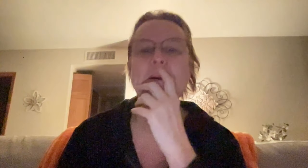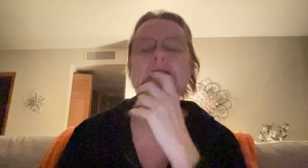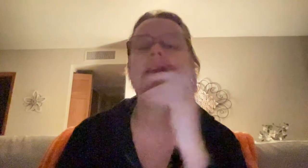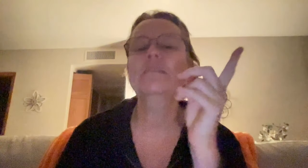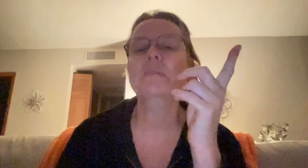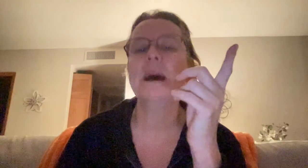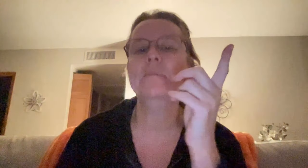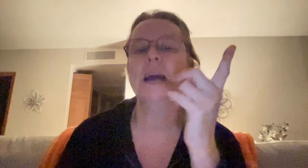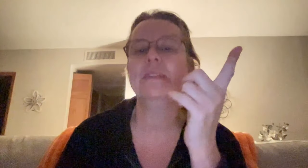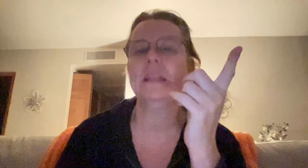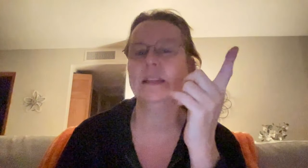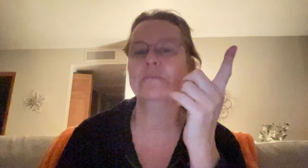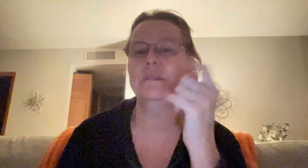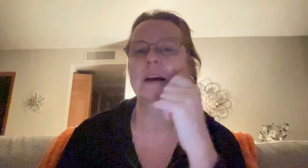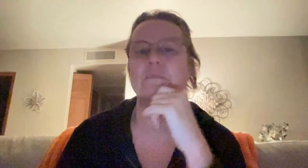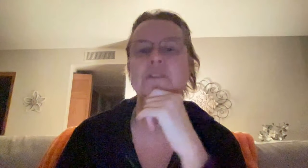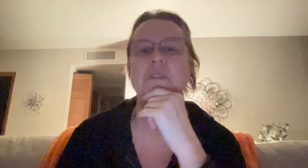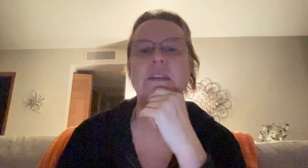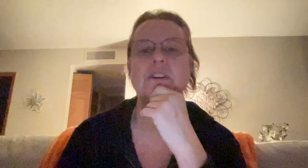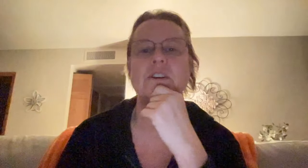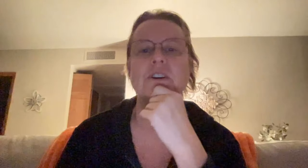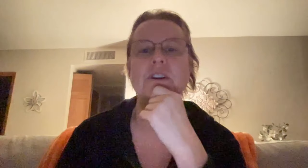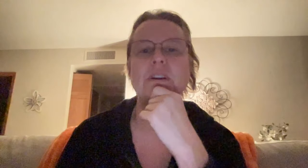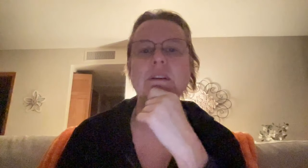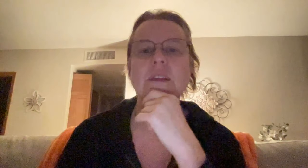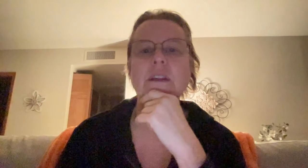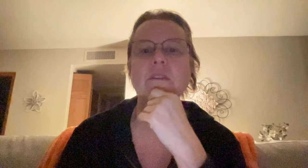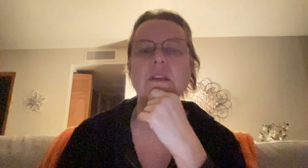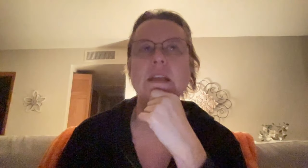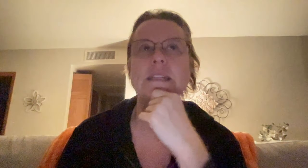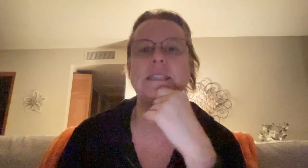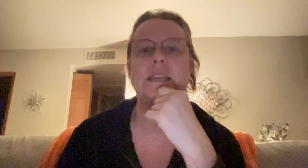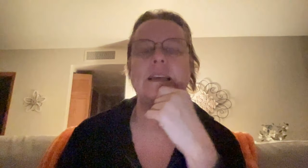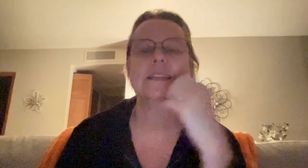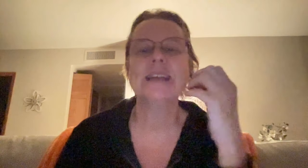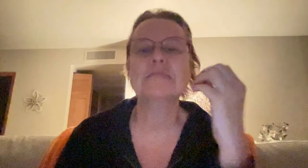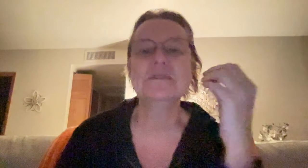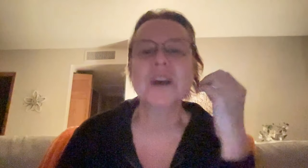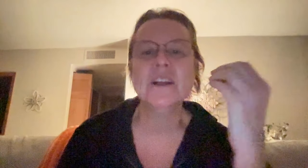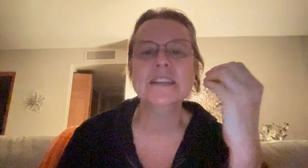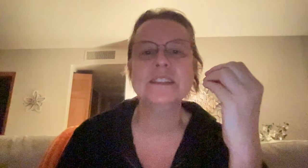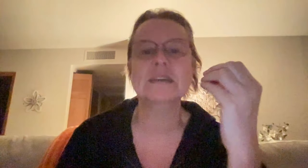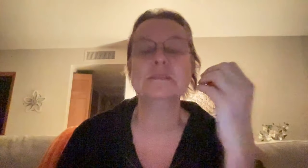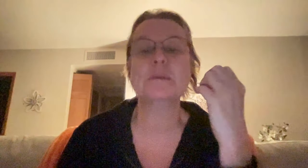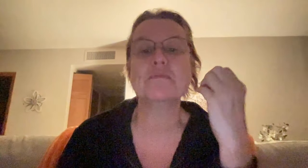And I think my mom got that label a lot, which really hurt her, you know? And it's, it's not about talking all the time. It's about